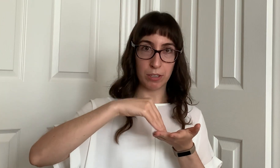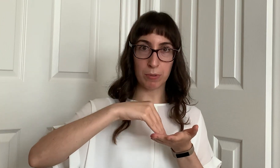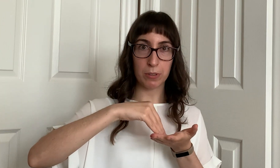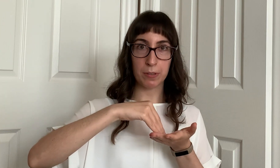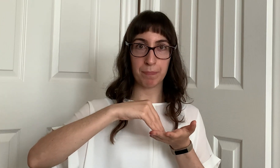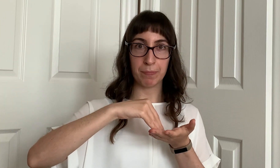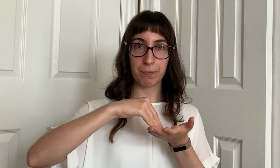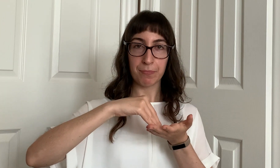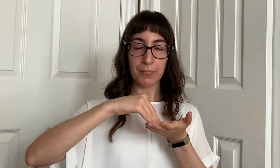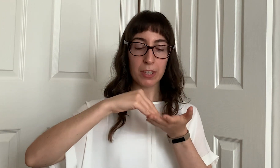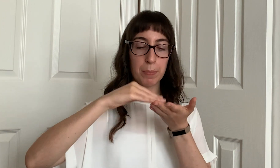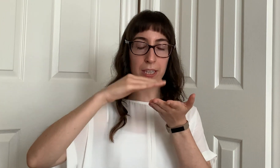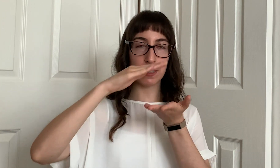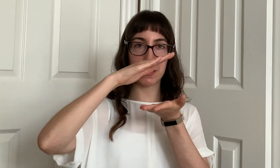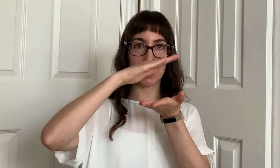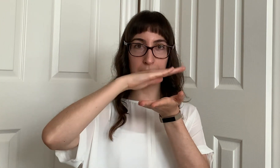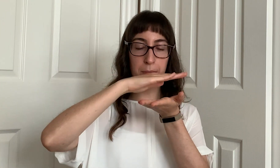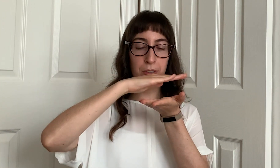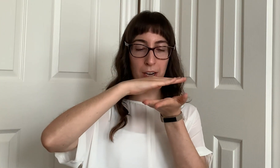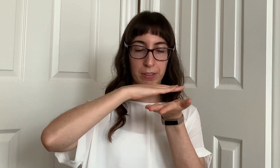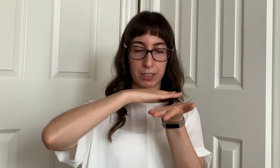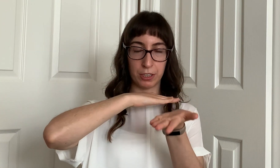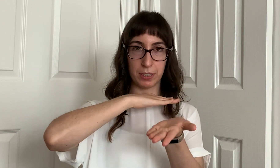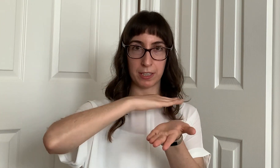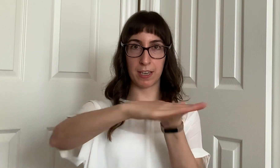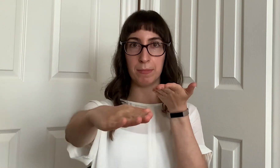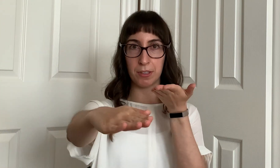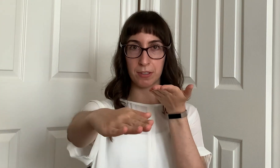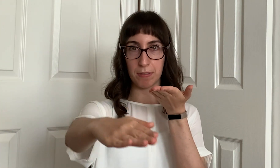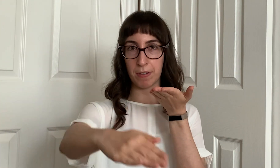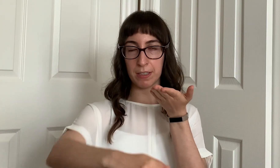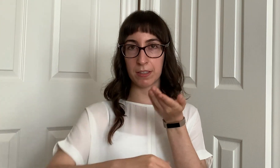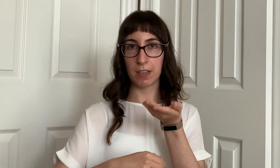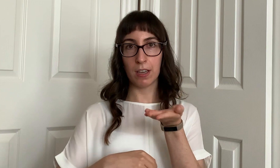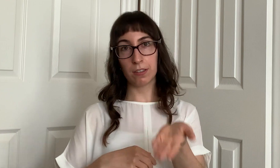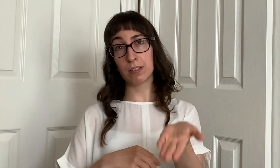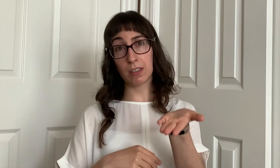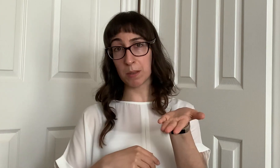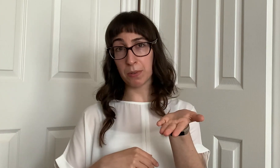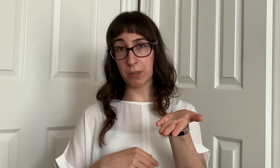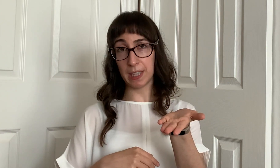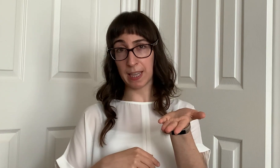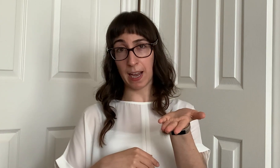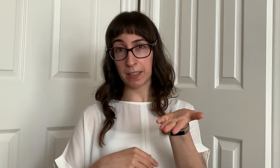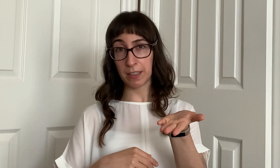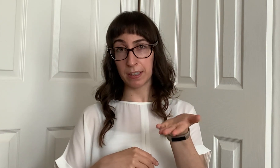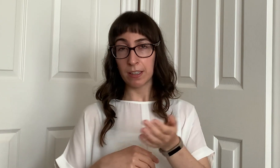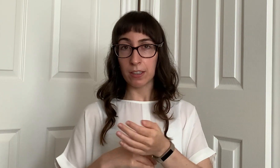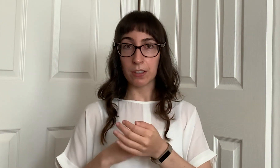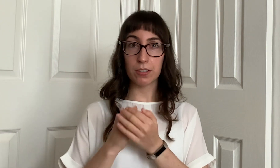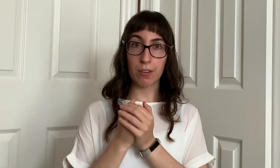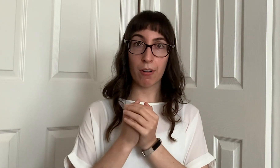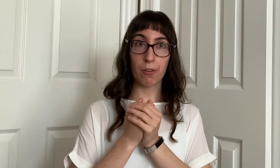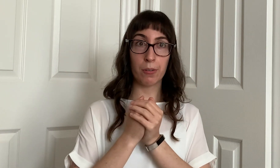individual because the demographics they just skim the surface there's nothing more than that so